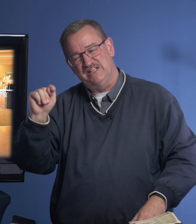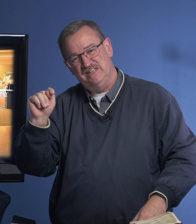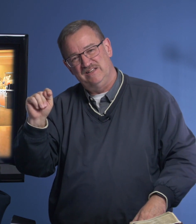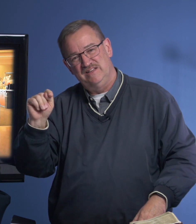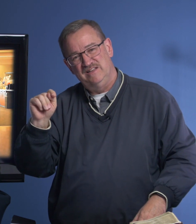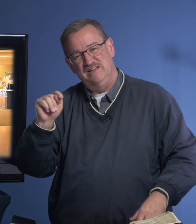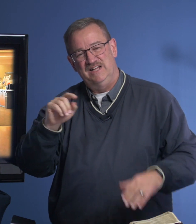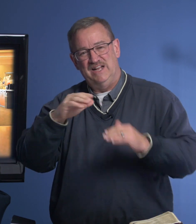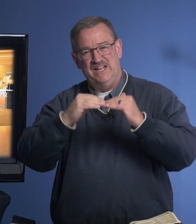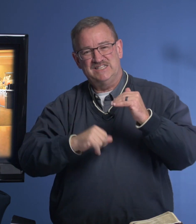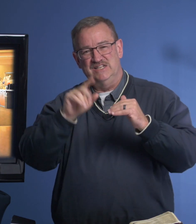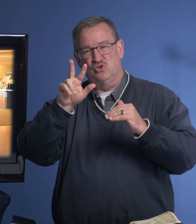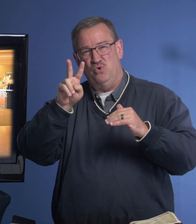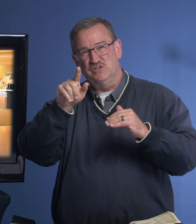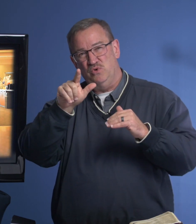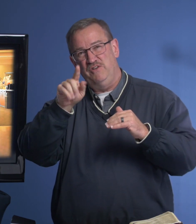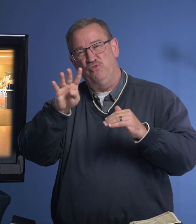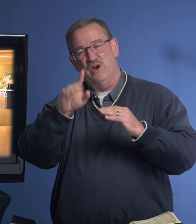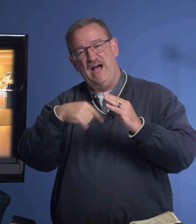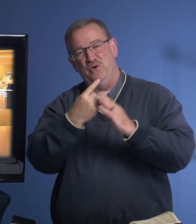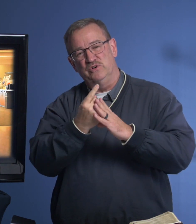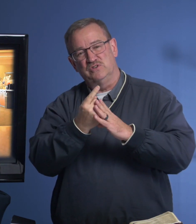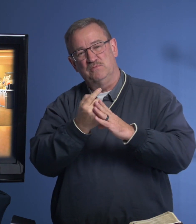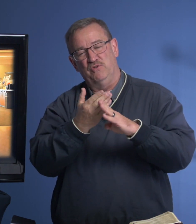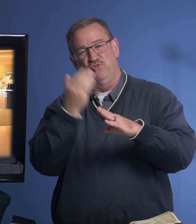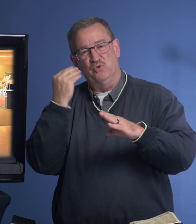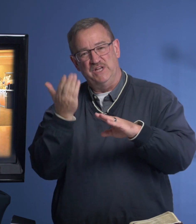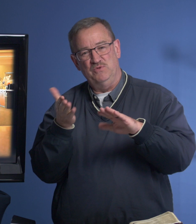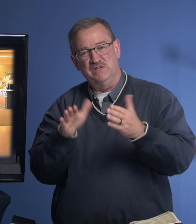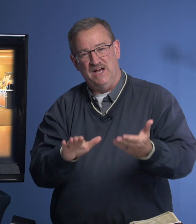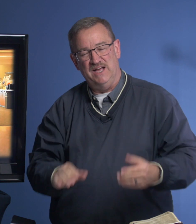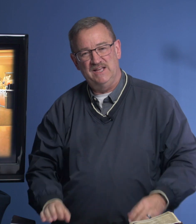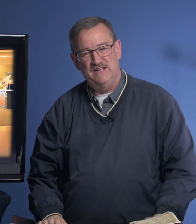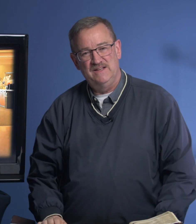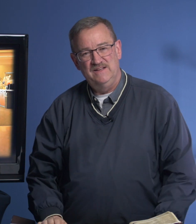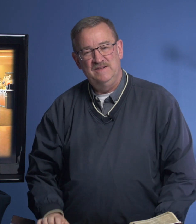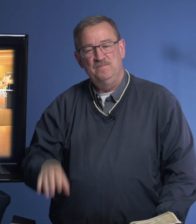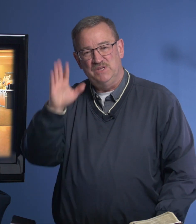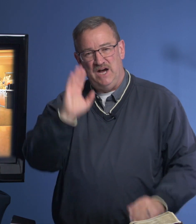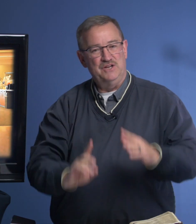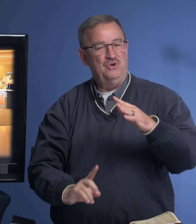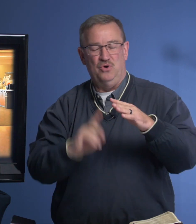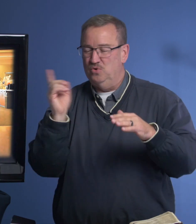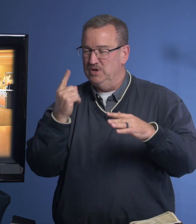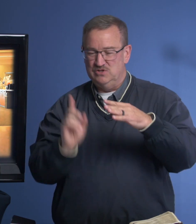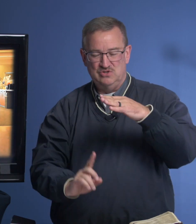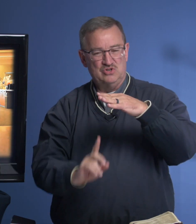less than 24 hours before he would die. God always shows